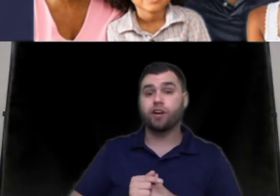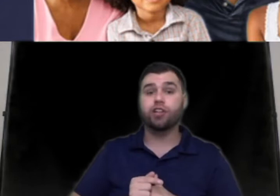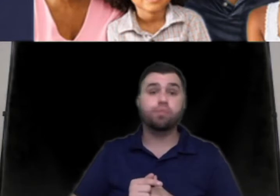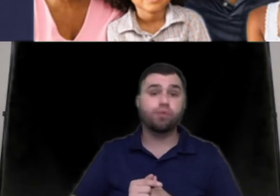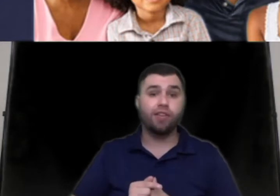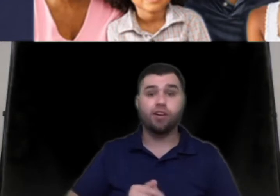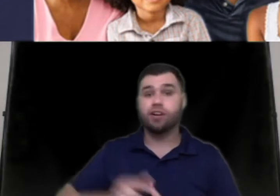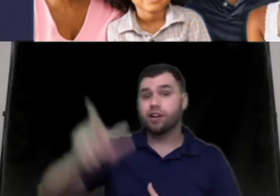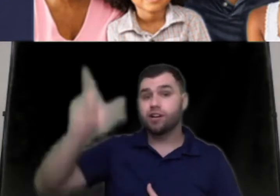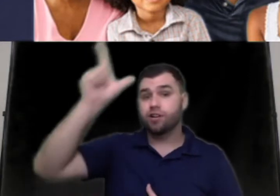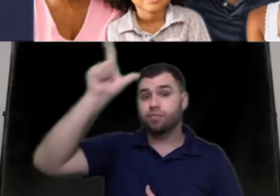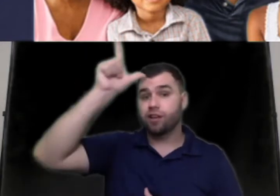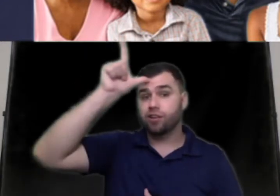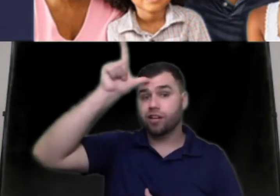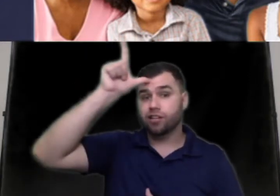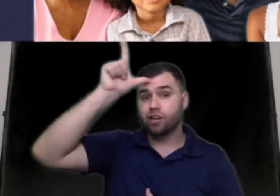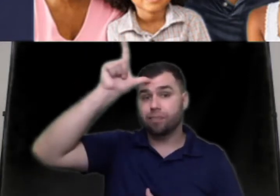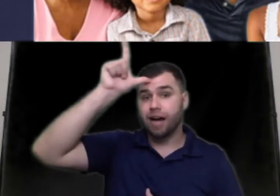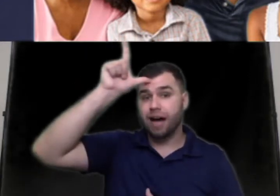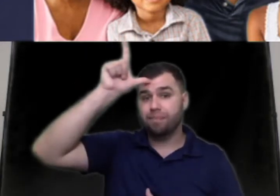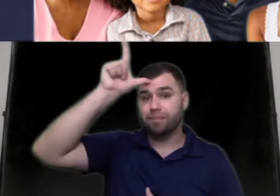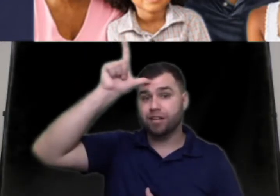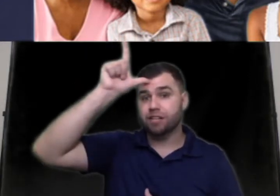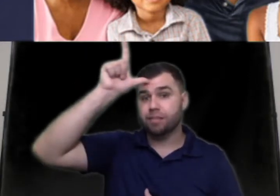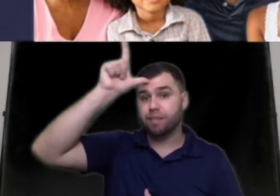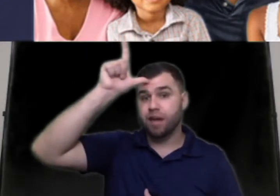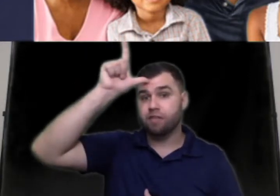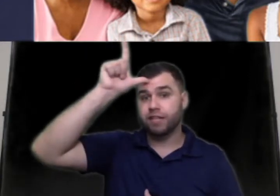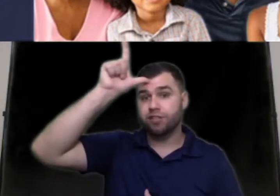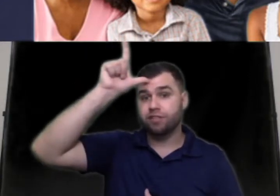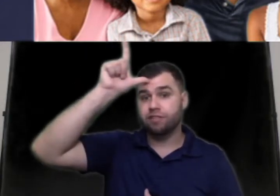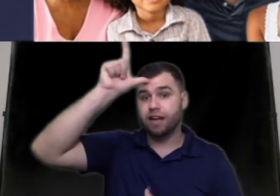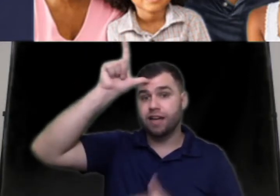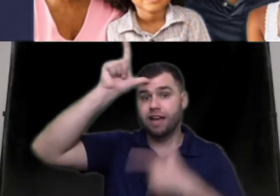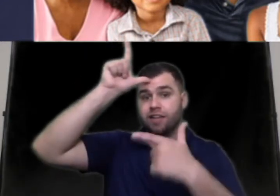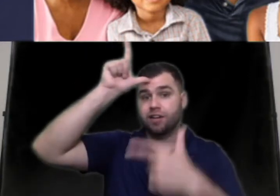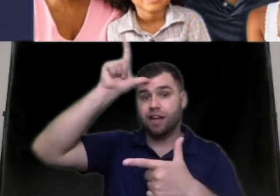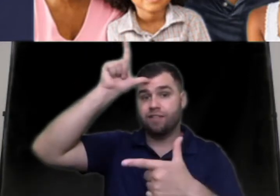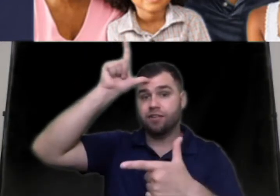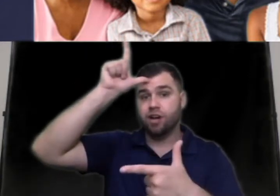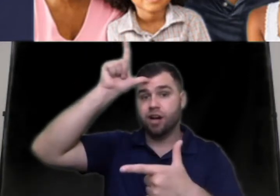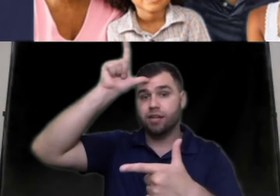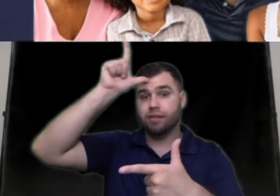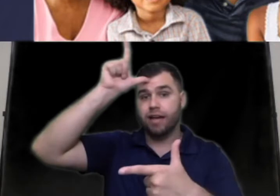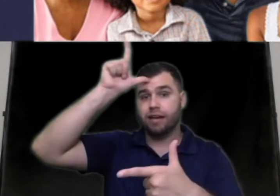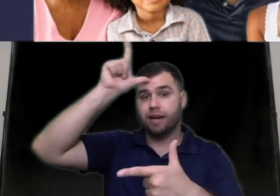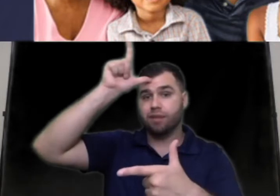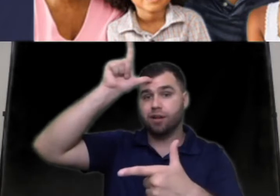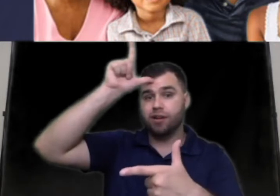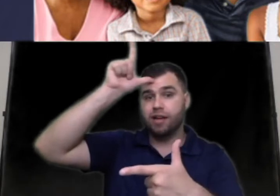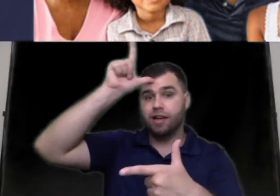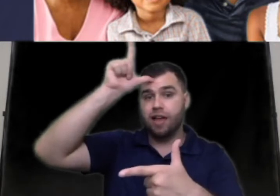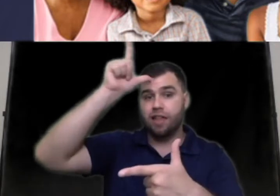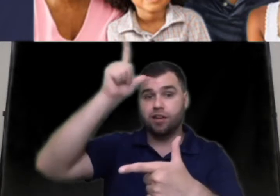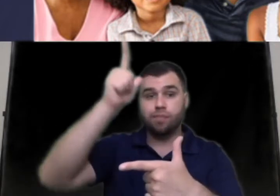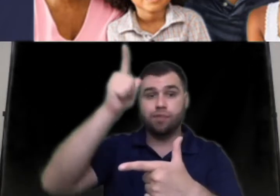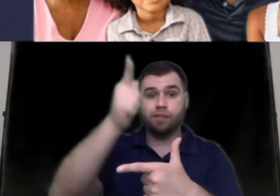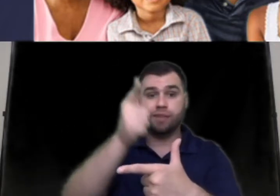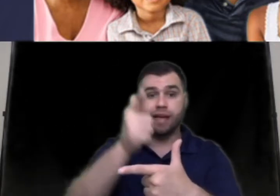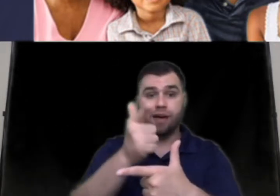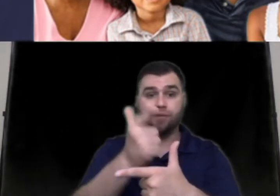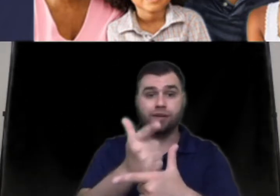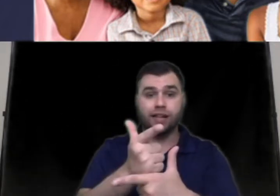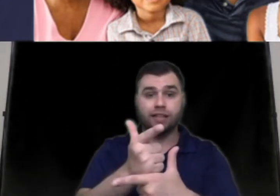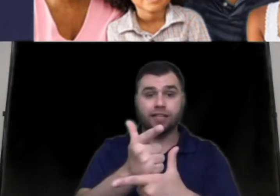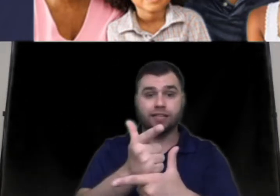if we're going to do brother your brother is going to start up top because it's the male region right and then you're going to have your non-dominant hand down below and then you're going to break them